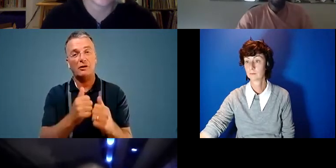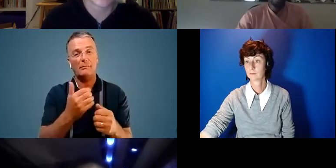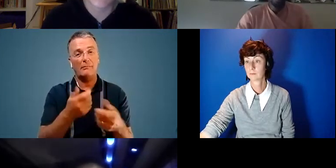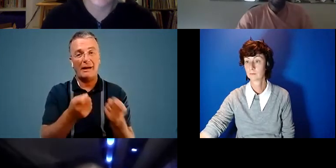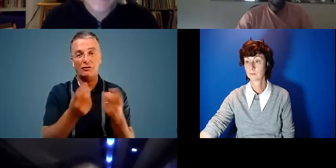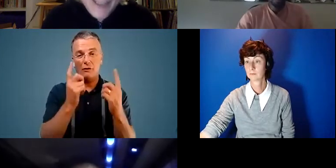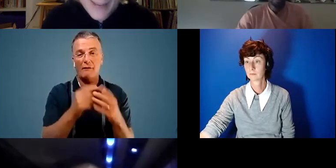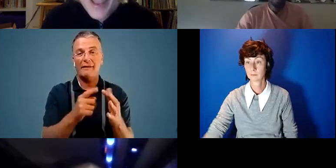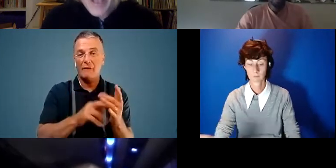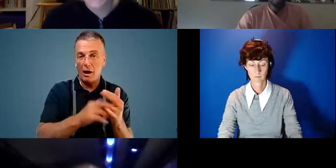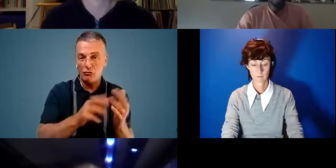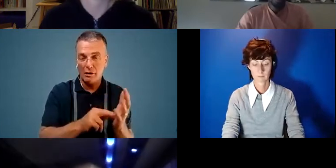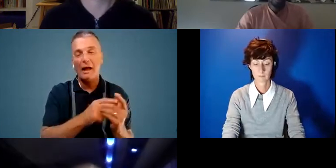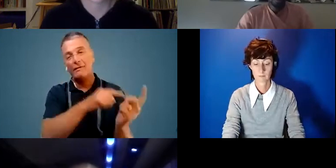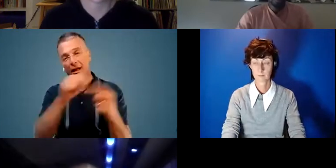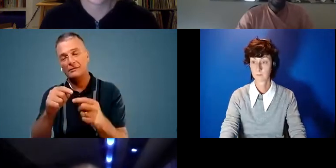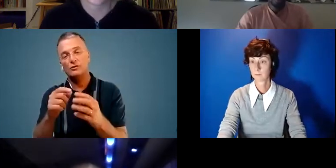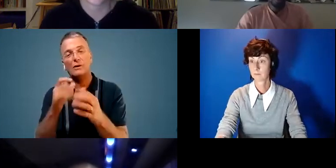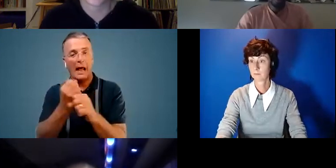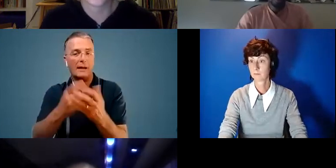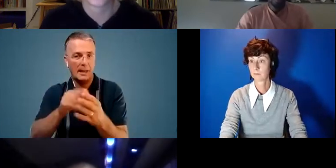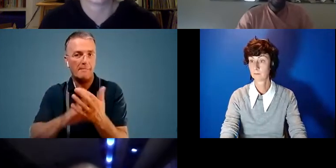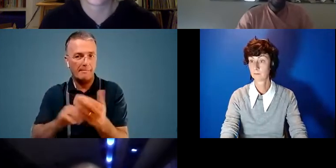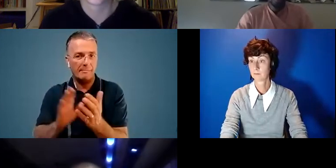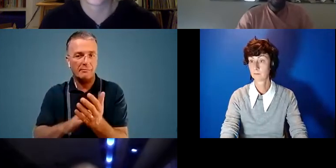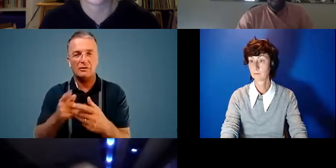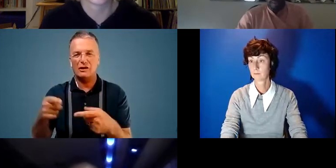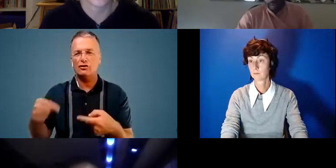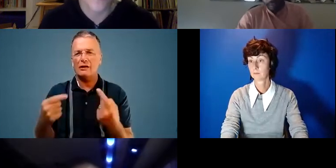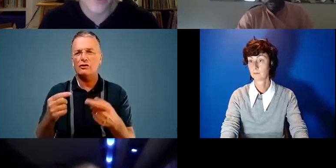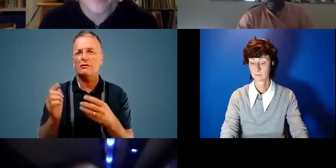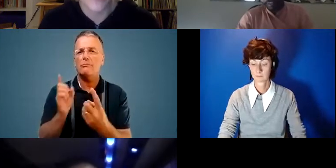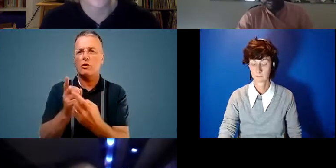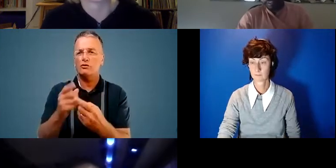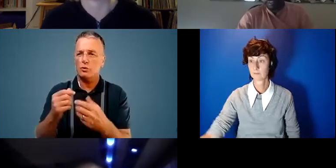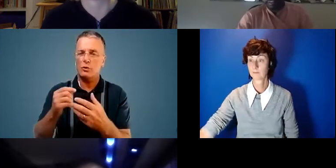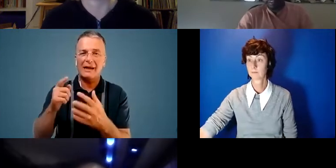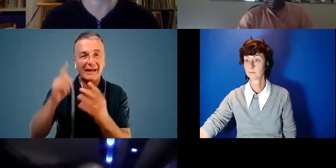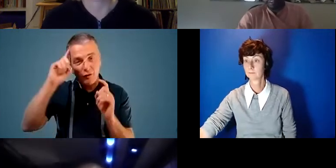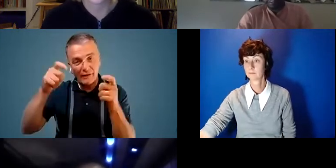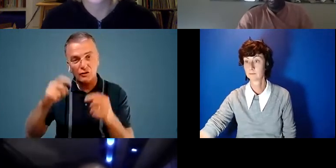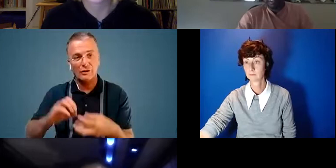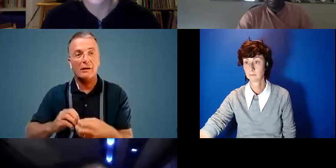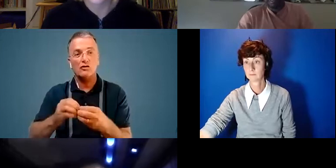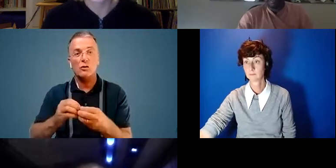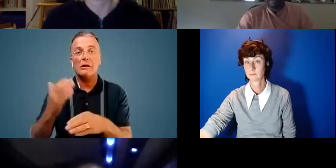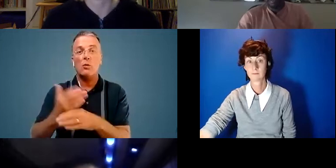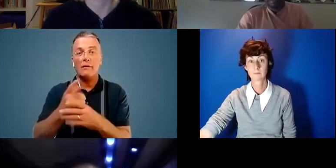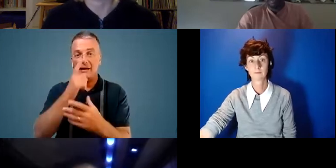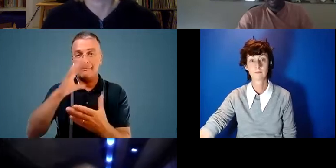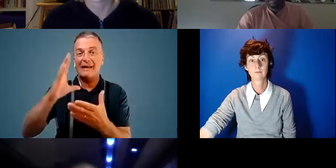assistant editor at Galdem, Emma challenges approaches to inclusion and innovation in the spaces she works in, producing work that can be experienced